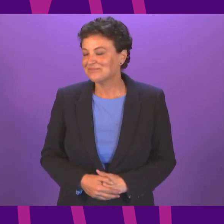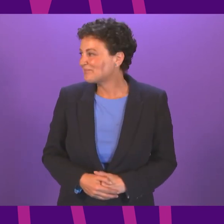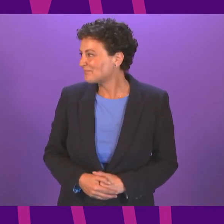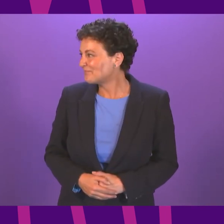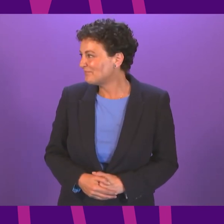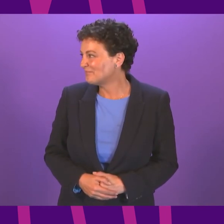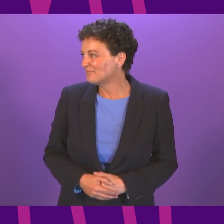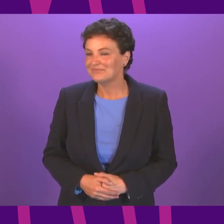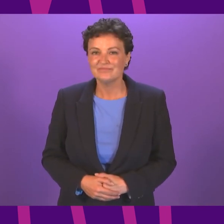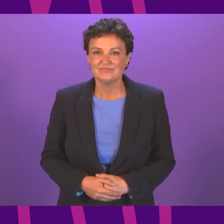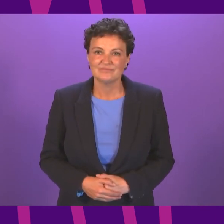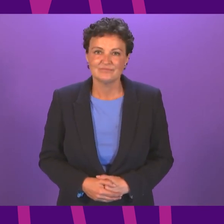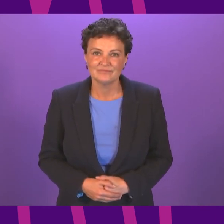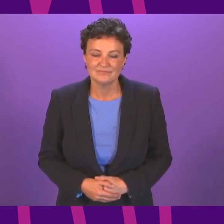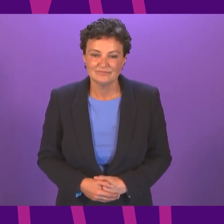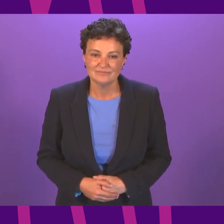followed by Sharon Dowie.